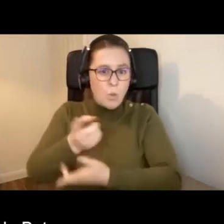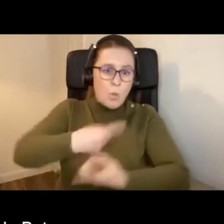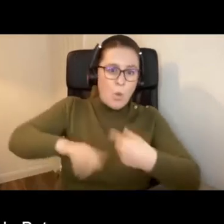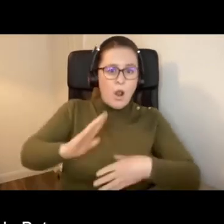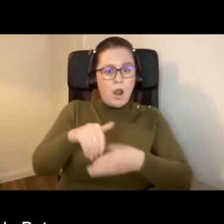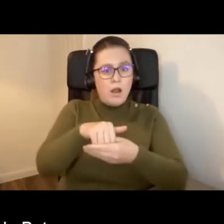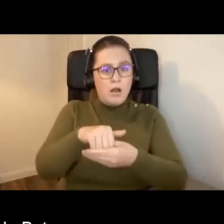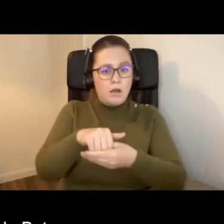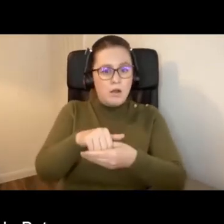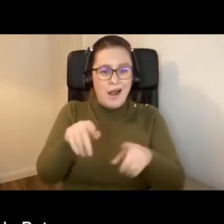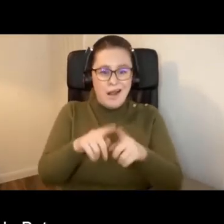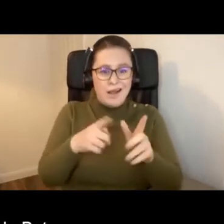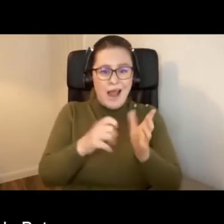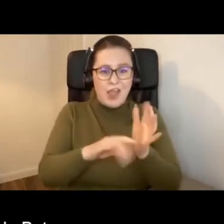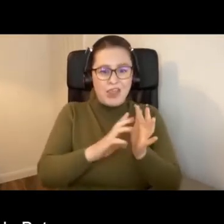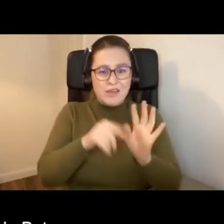Anthony said.